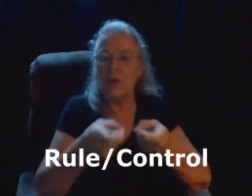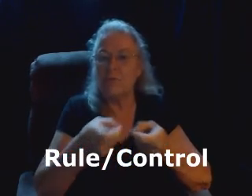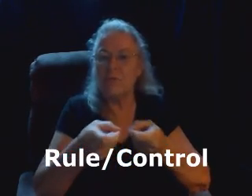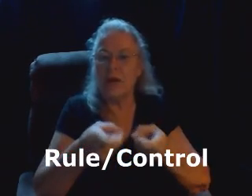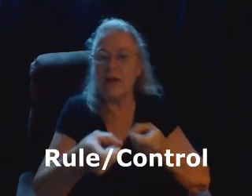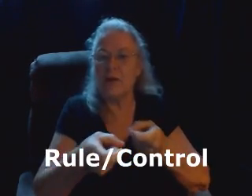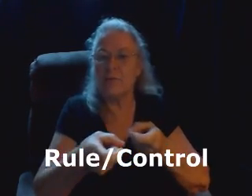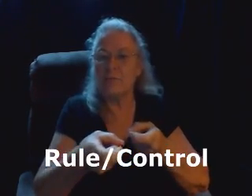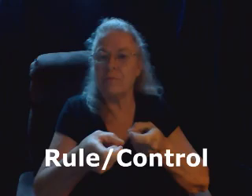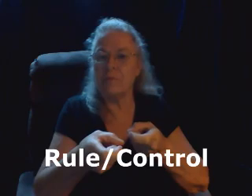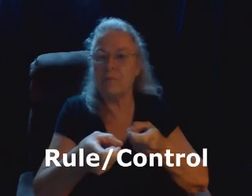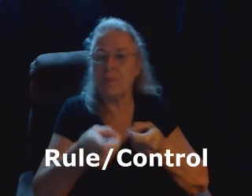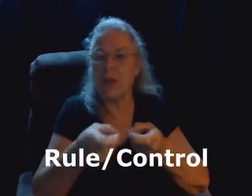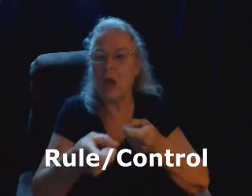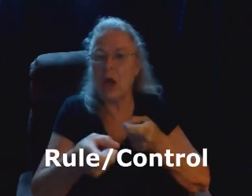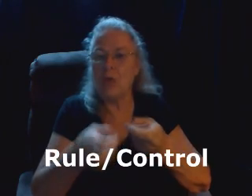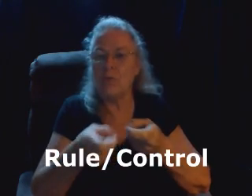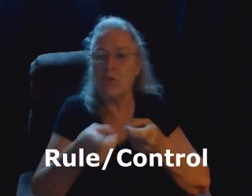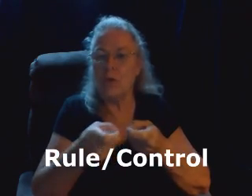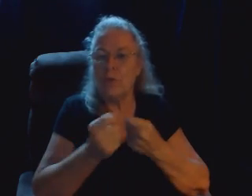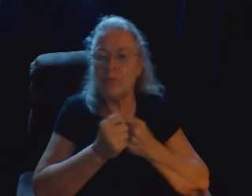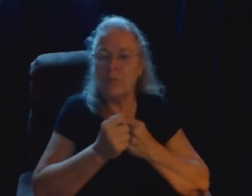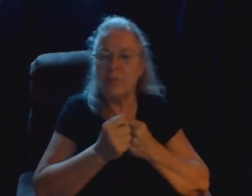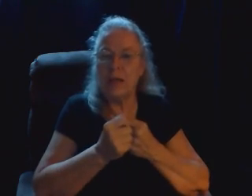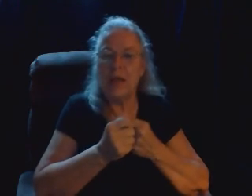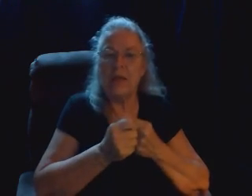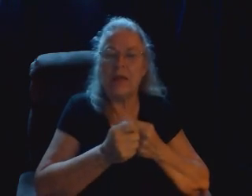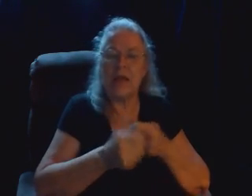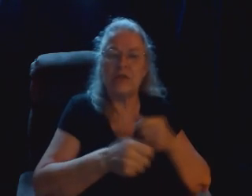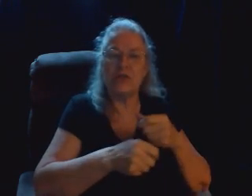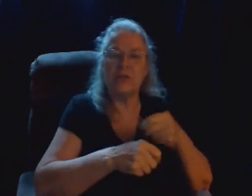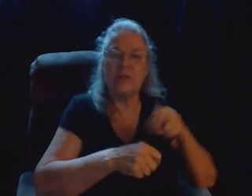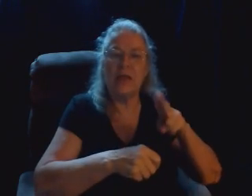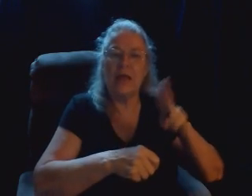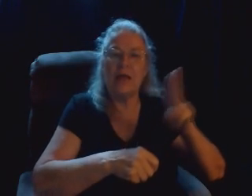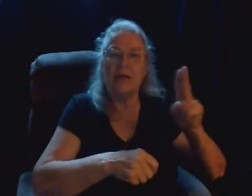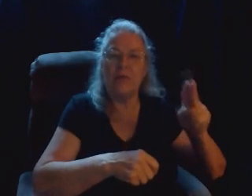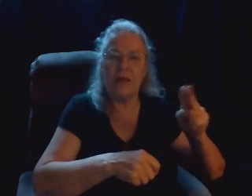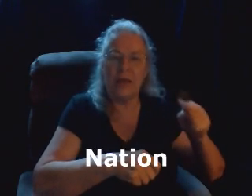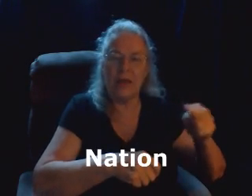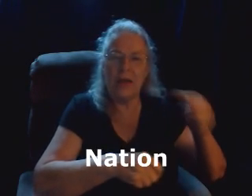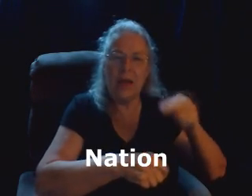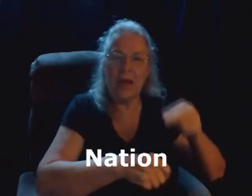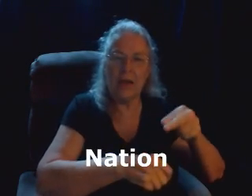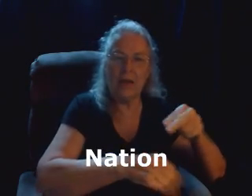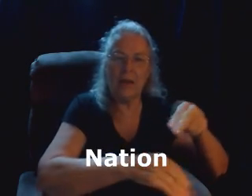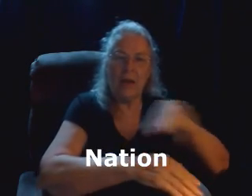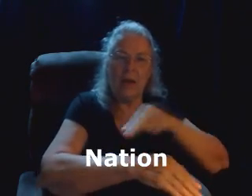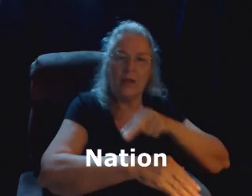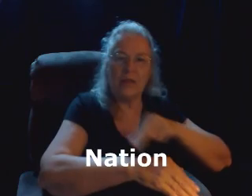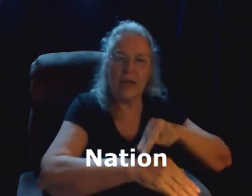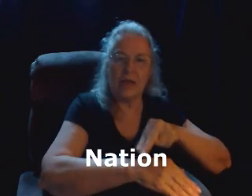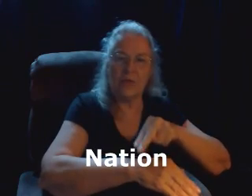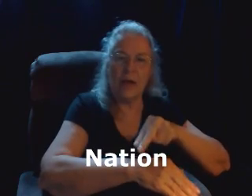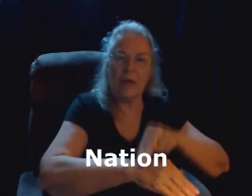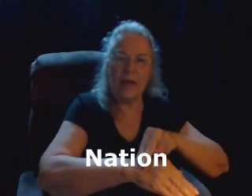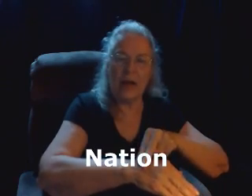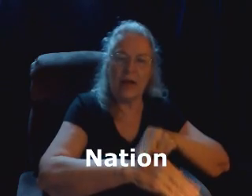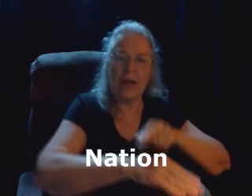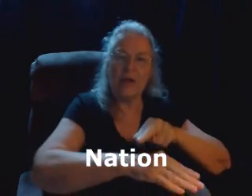Right here. Rule. Rule. Nations. The in hand. Take it around and land